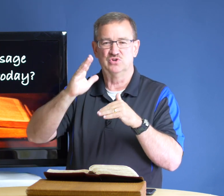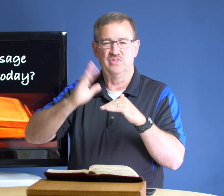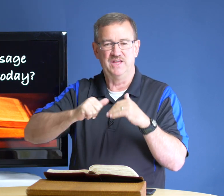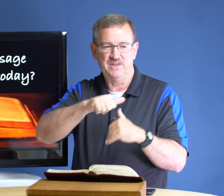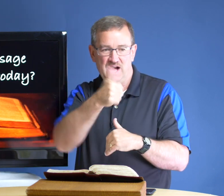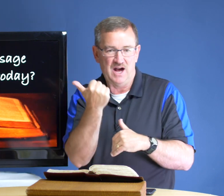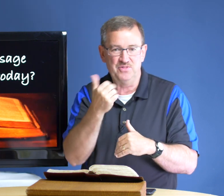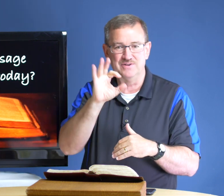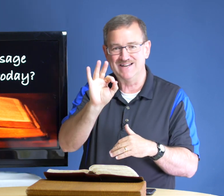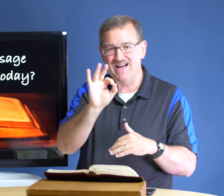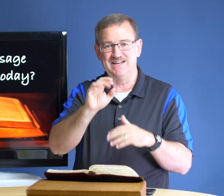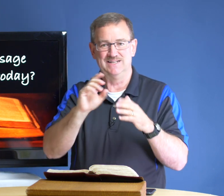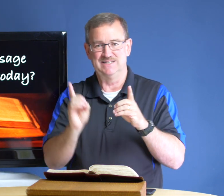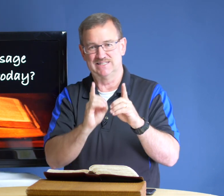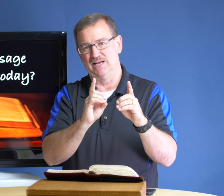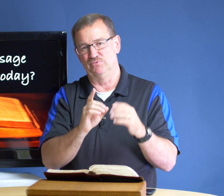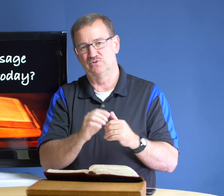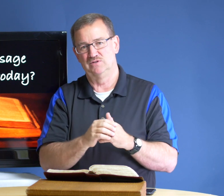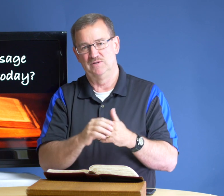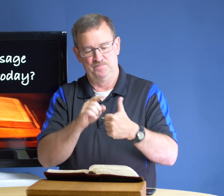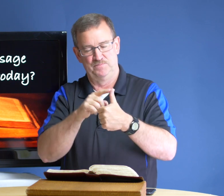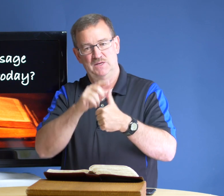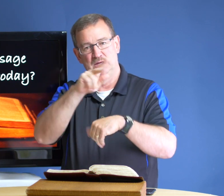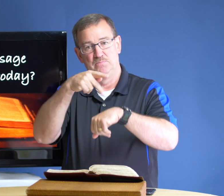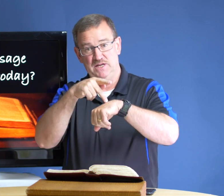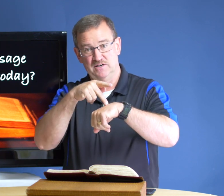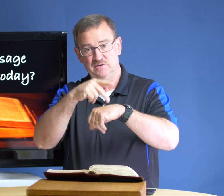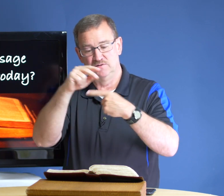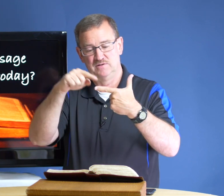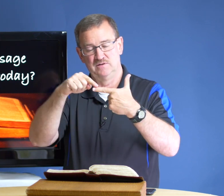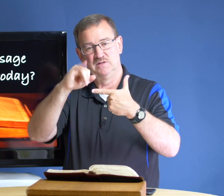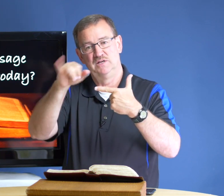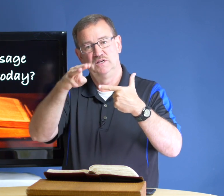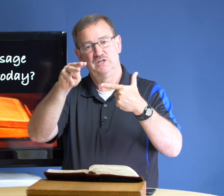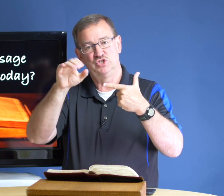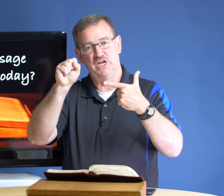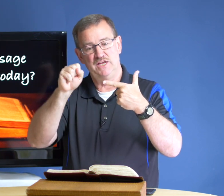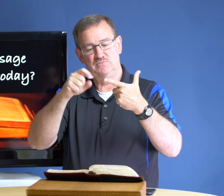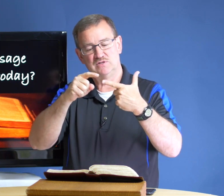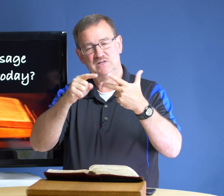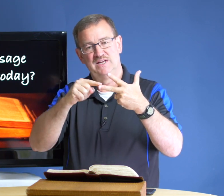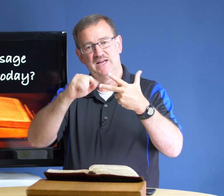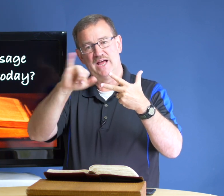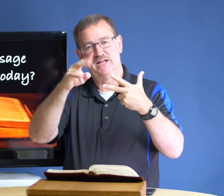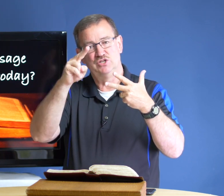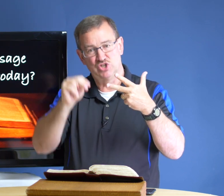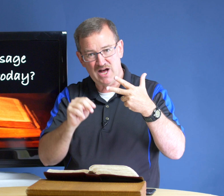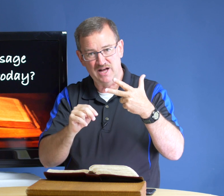than the other nine disciples peter james and john